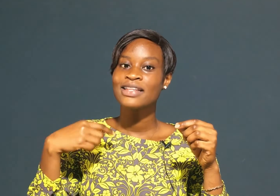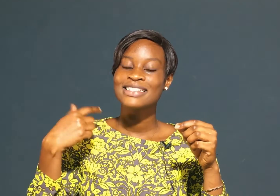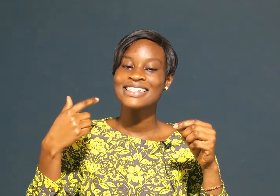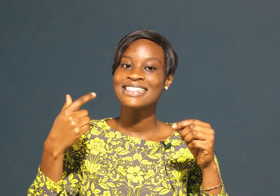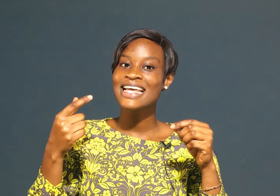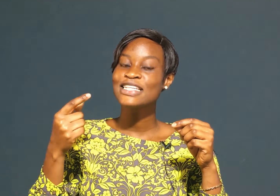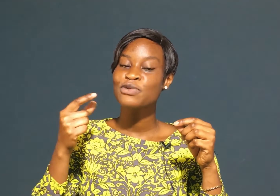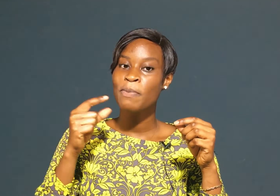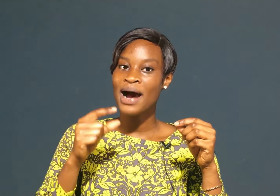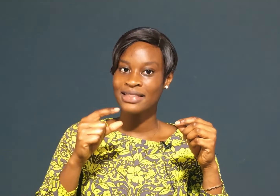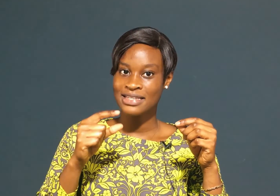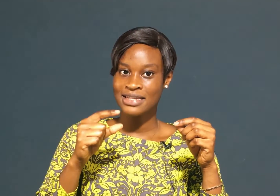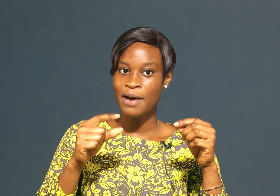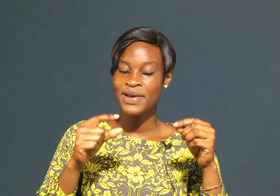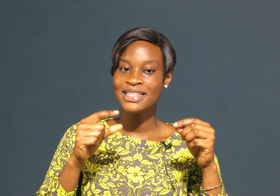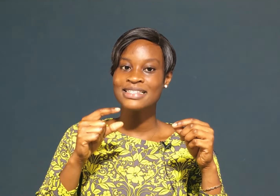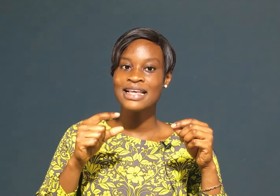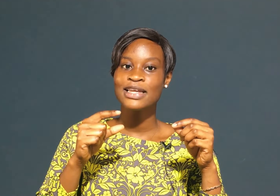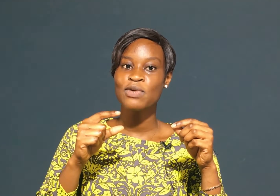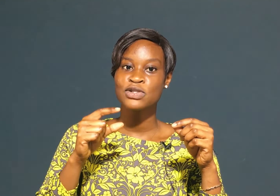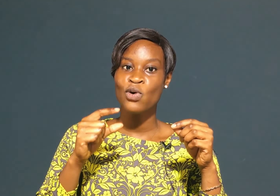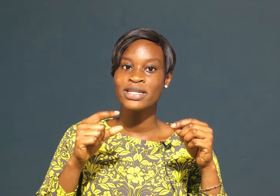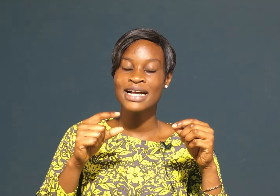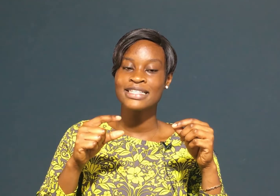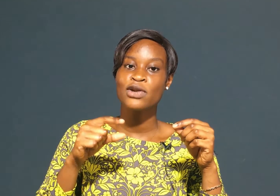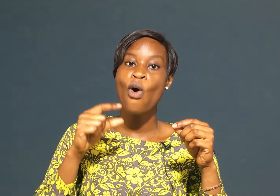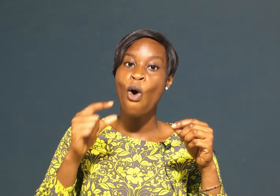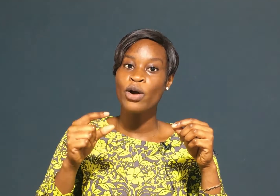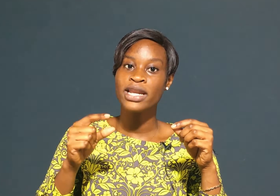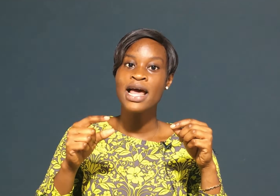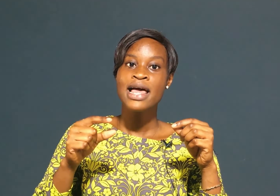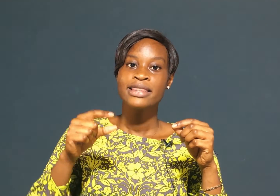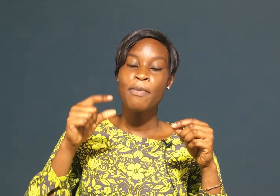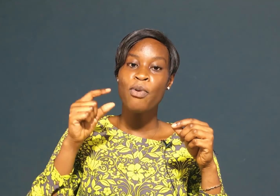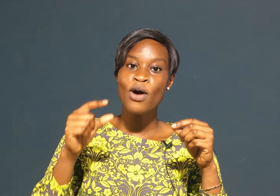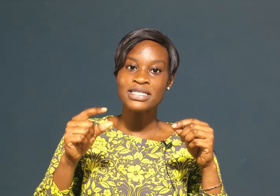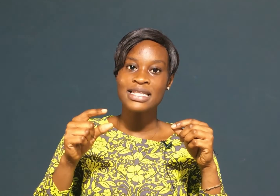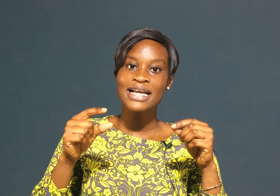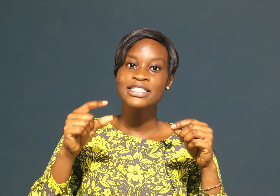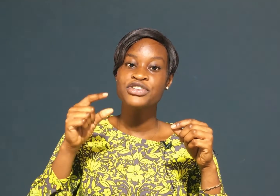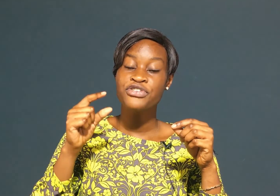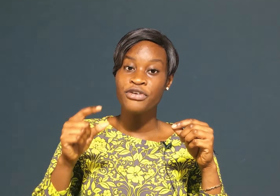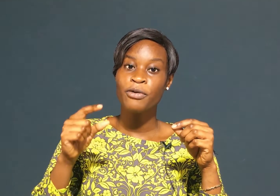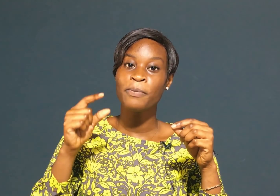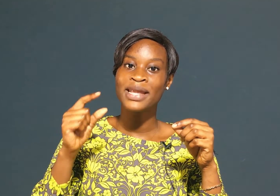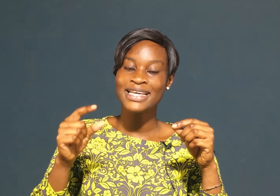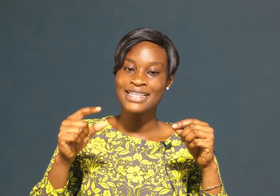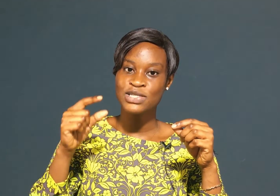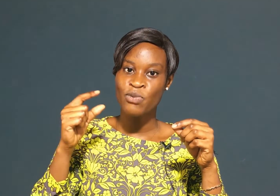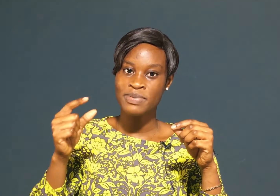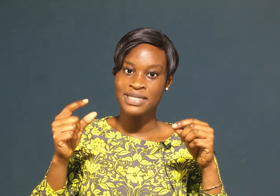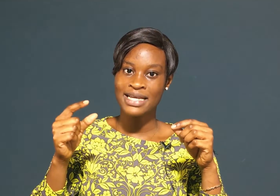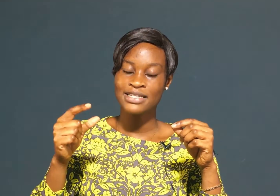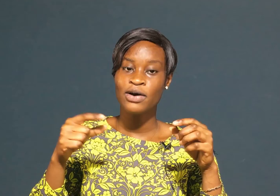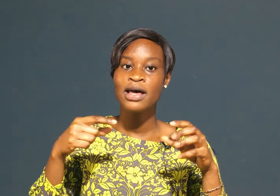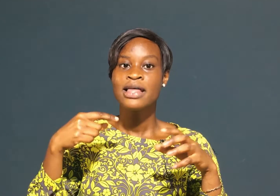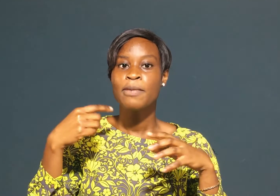there's a study to back this app and this study was conducted on the portland trailblazers website now the